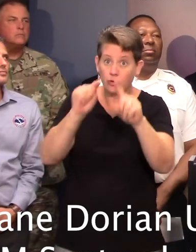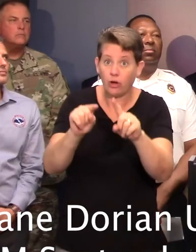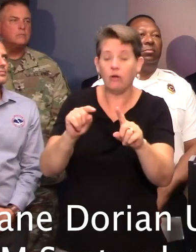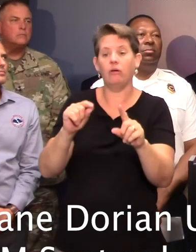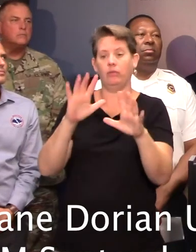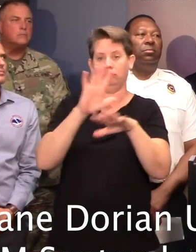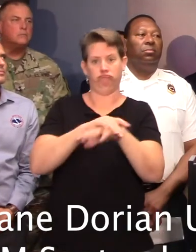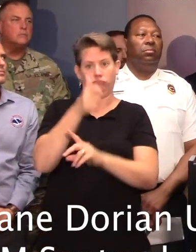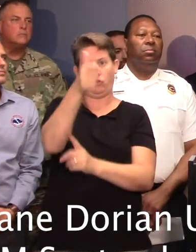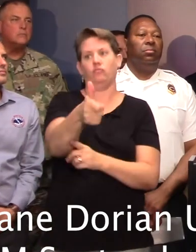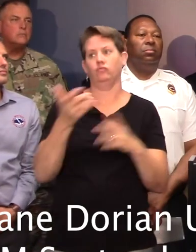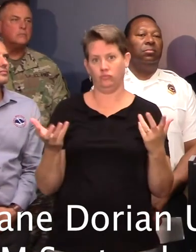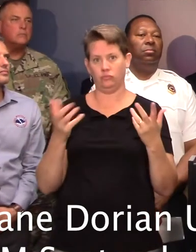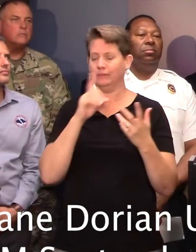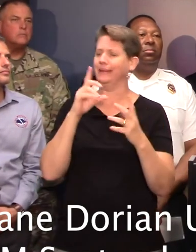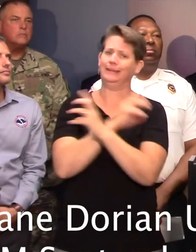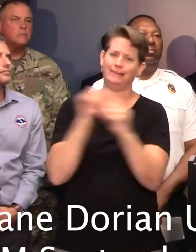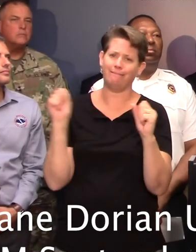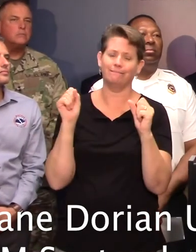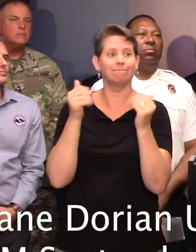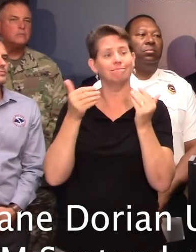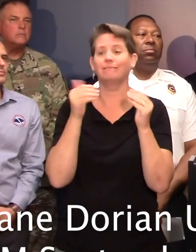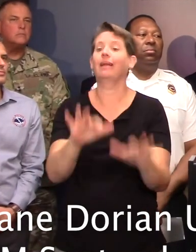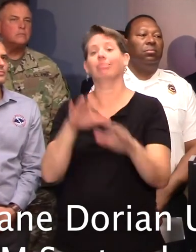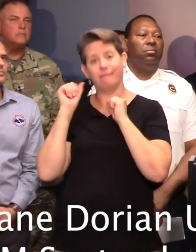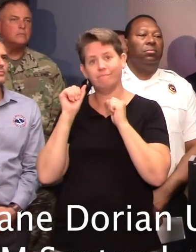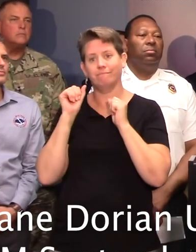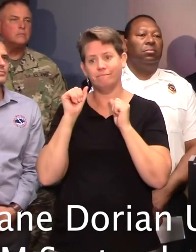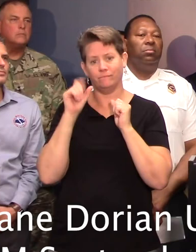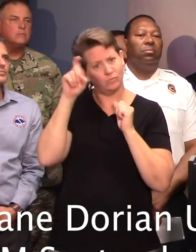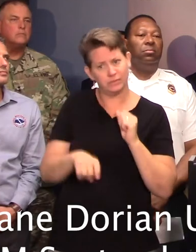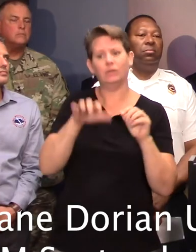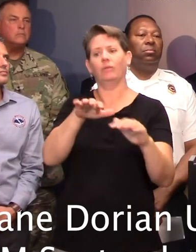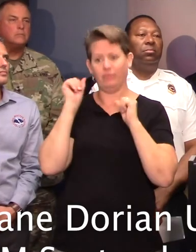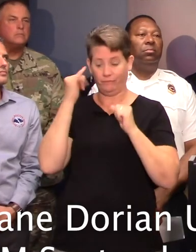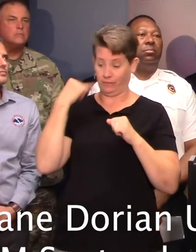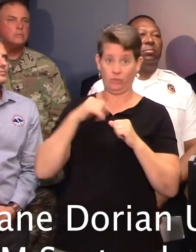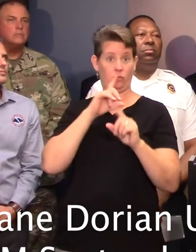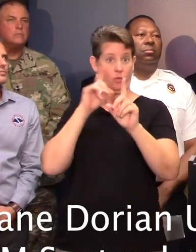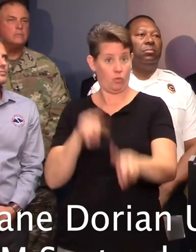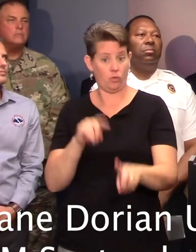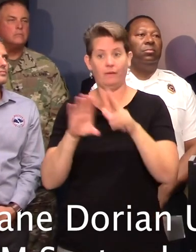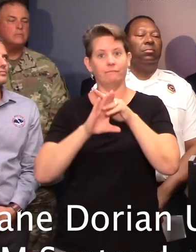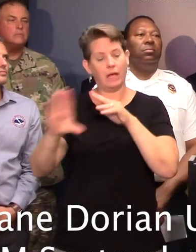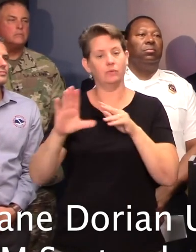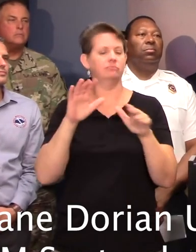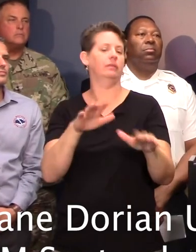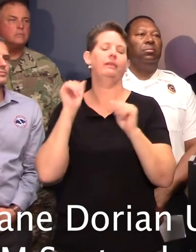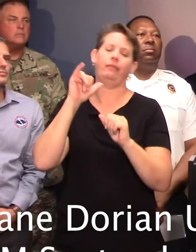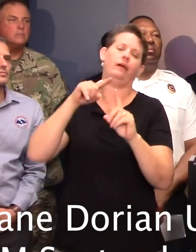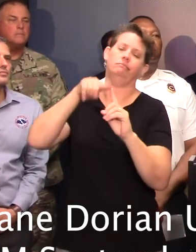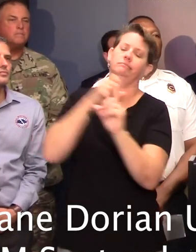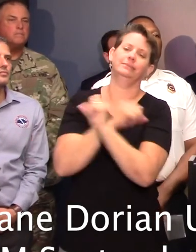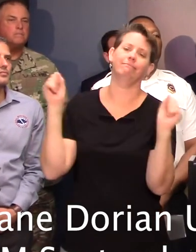own. So to be safe, you need to leave those areas that have been declared for the evacuation. That's the only way to be